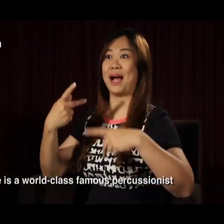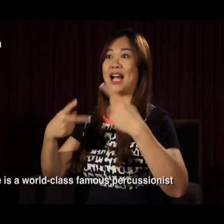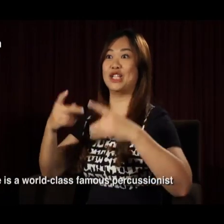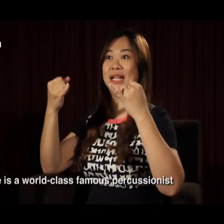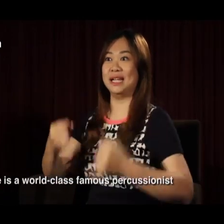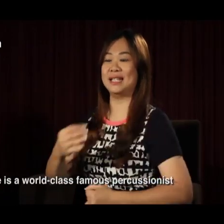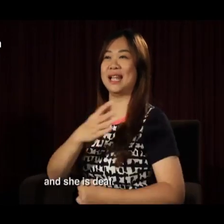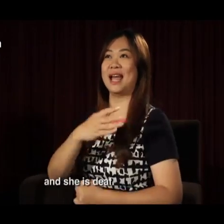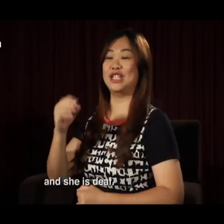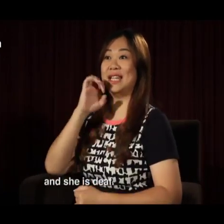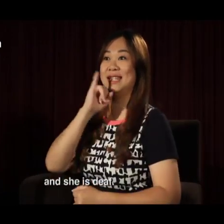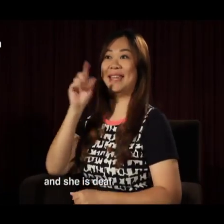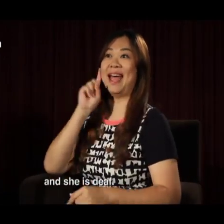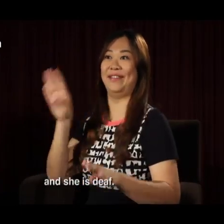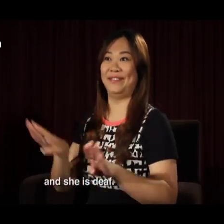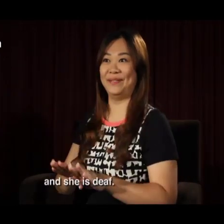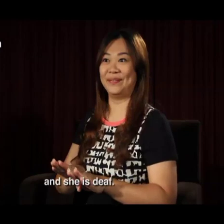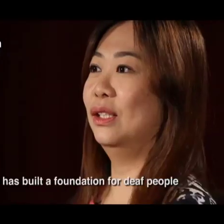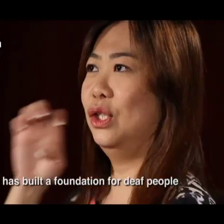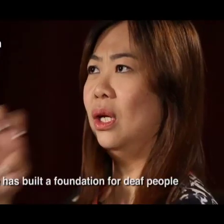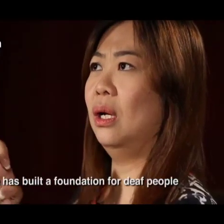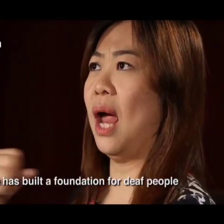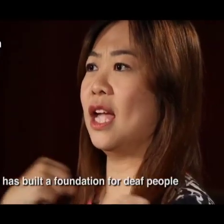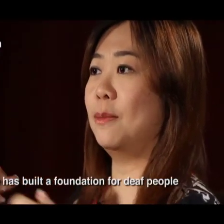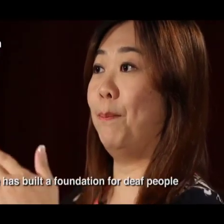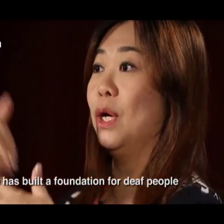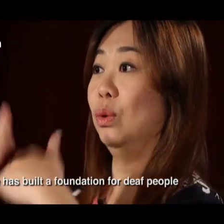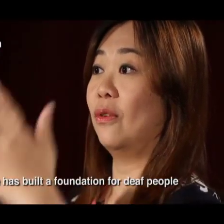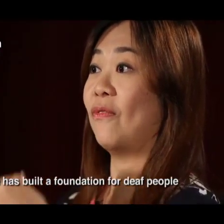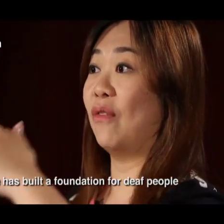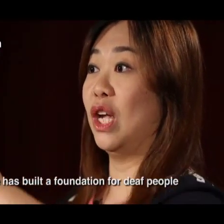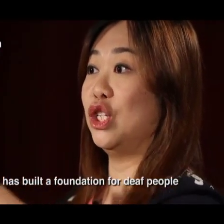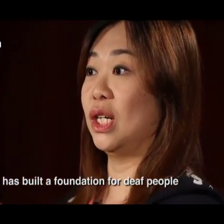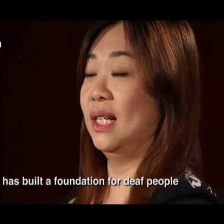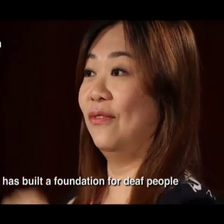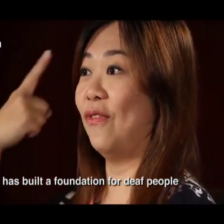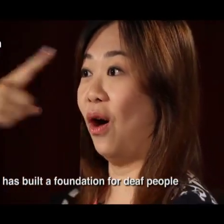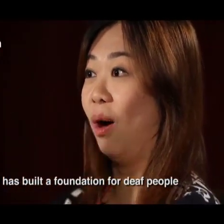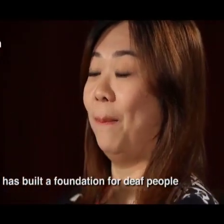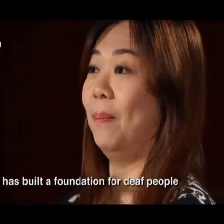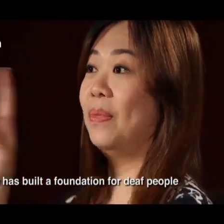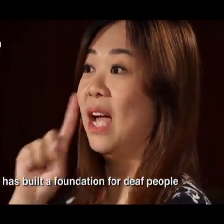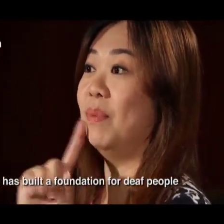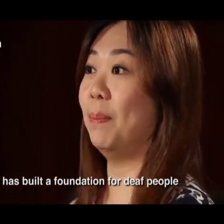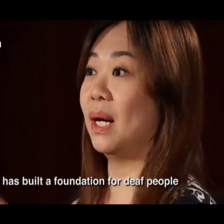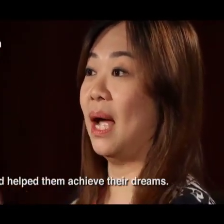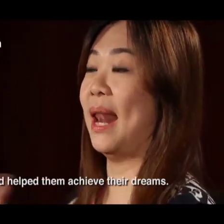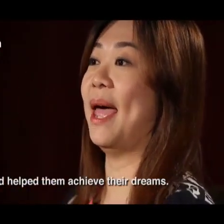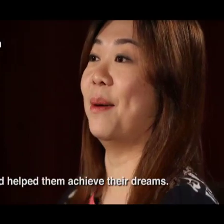my class Chinese, and she is deaf. She has built foundation for deaf people and helped